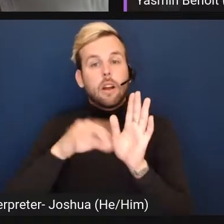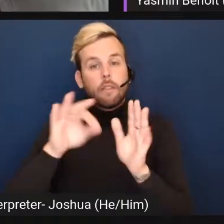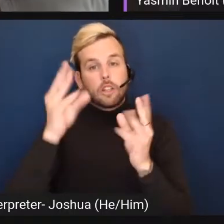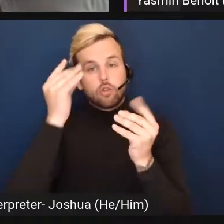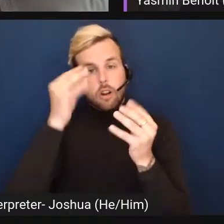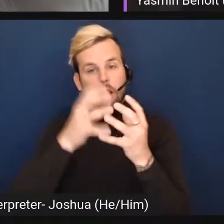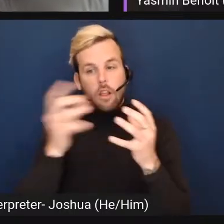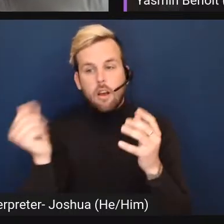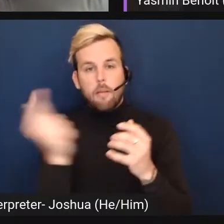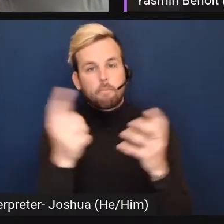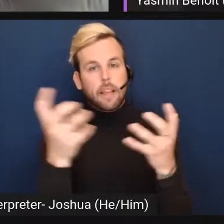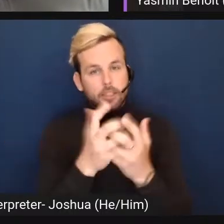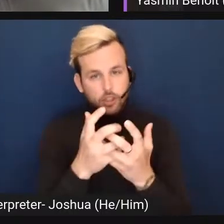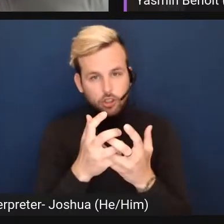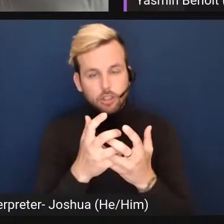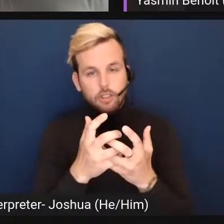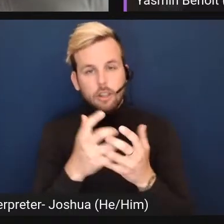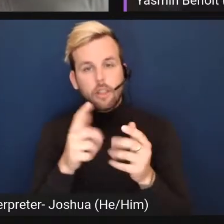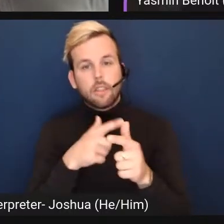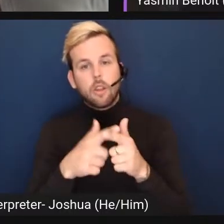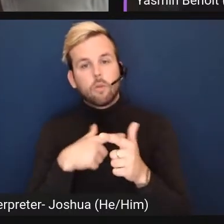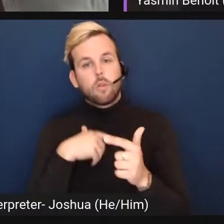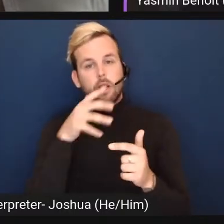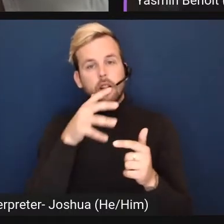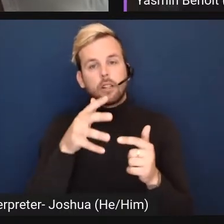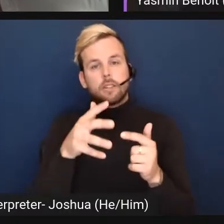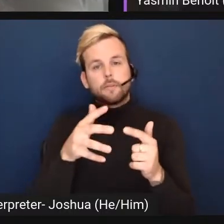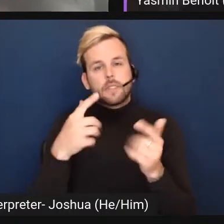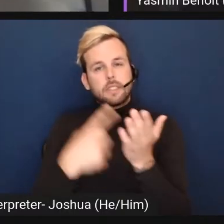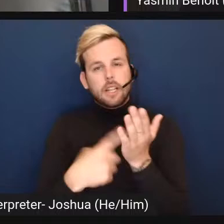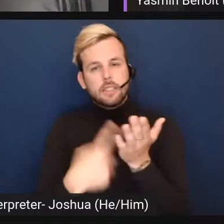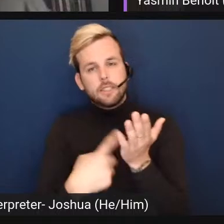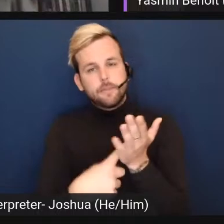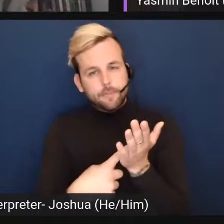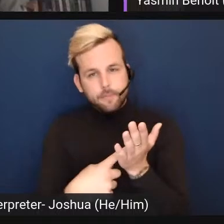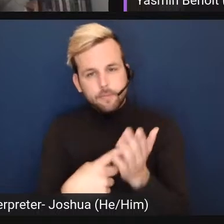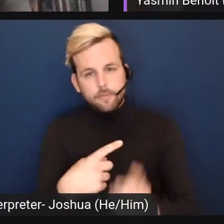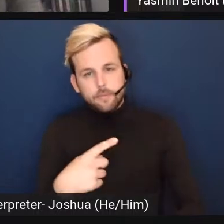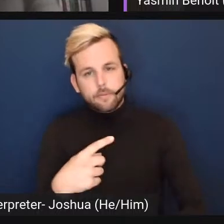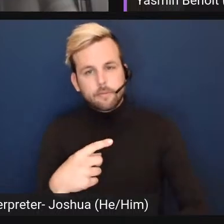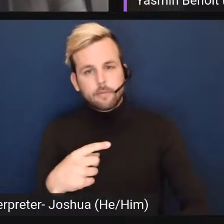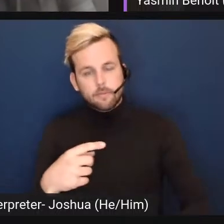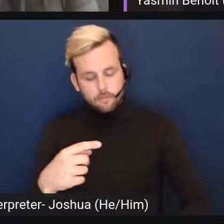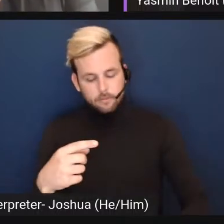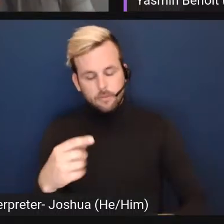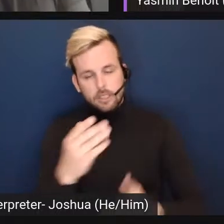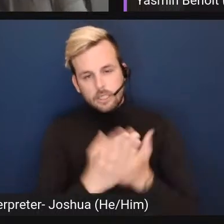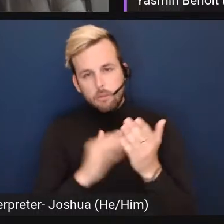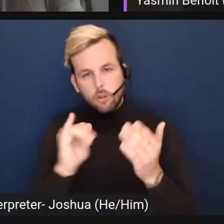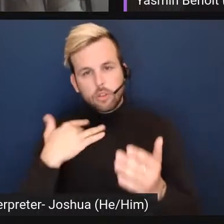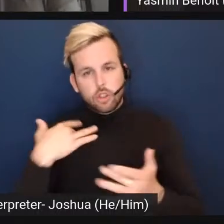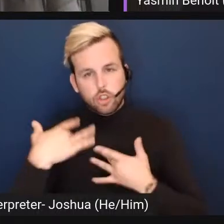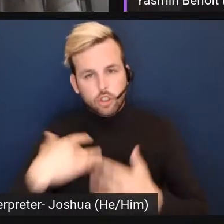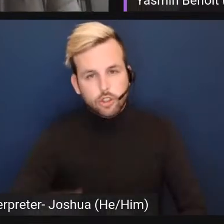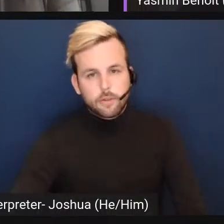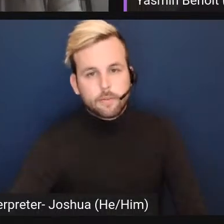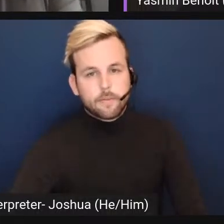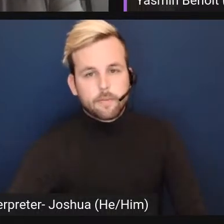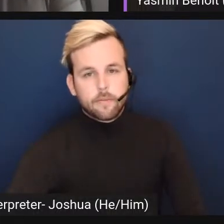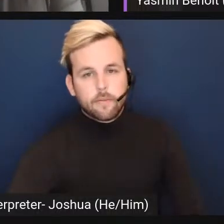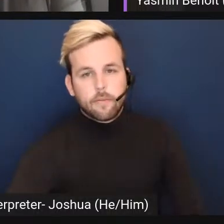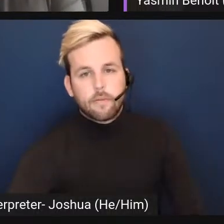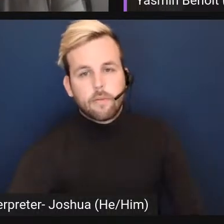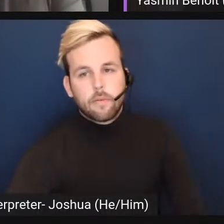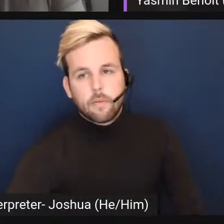that a lot of people were having and then we're just going to kind of discuss some of those concerns that were